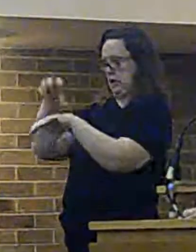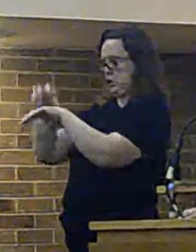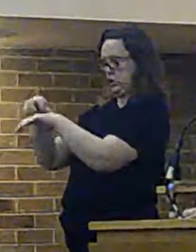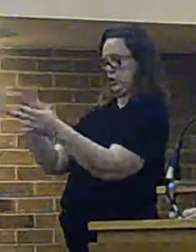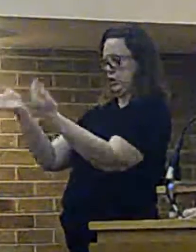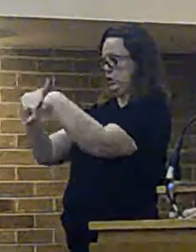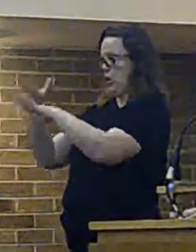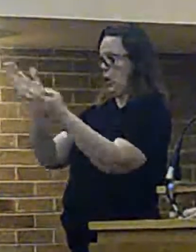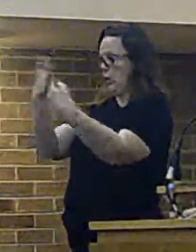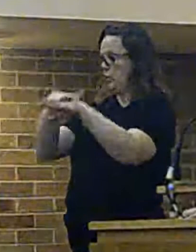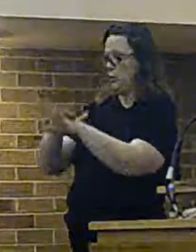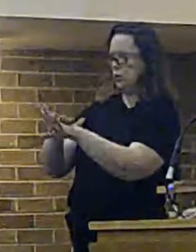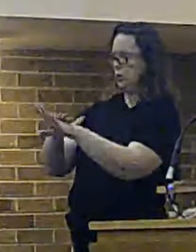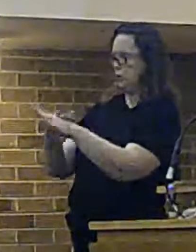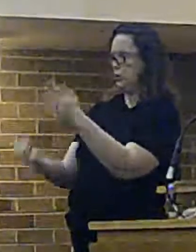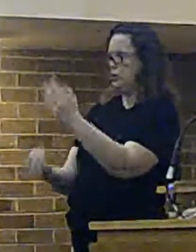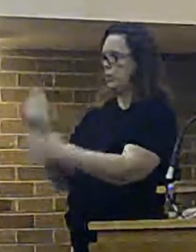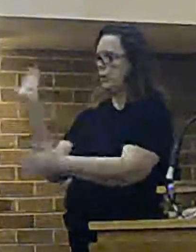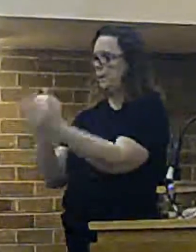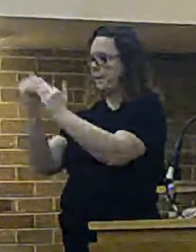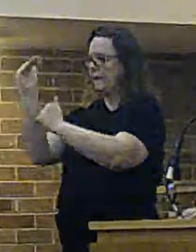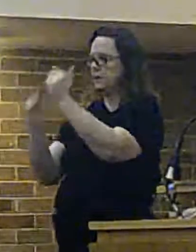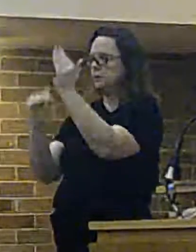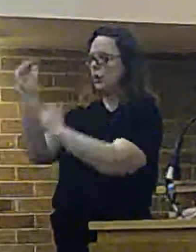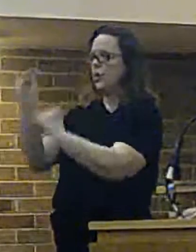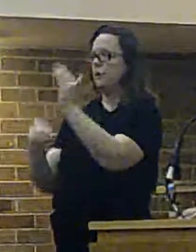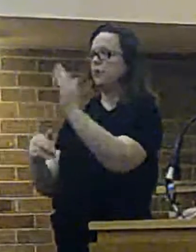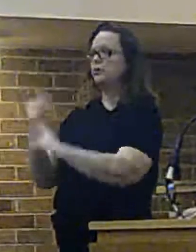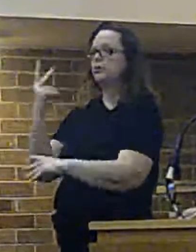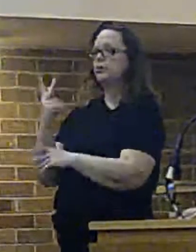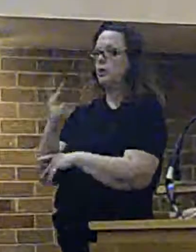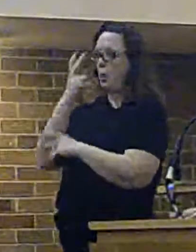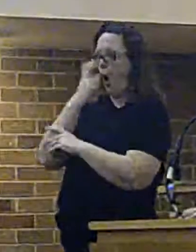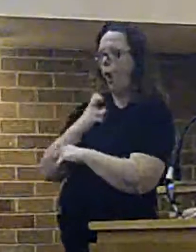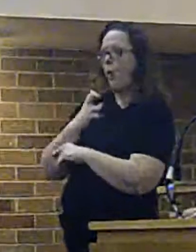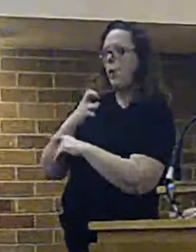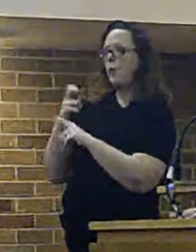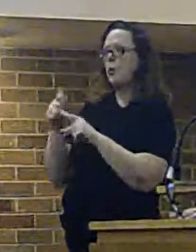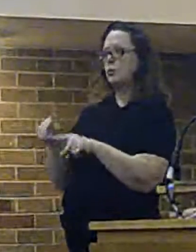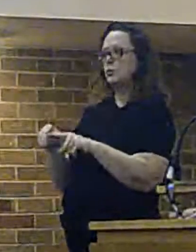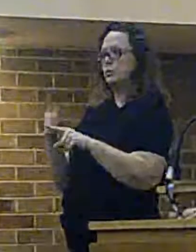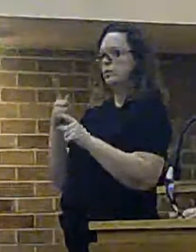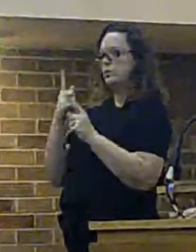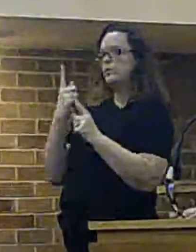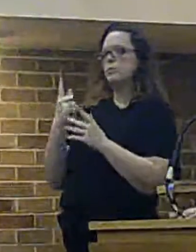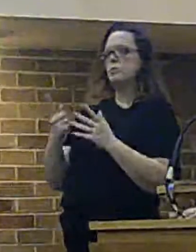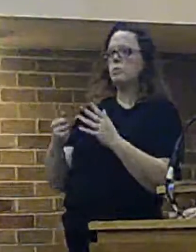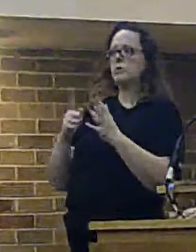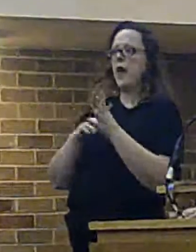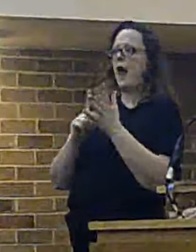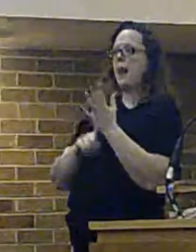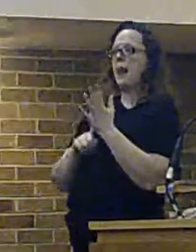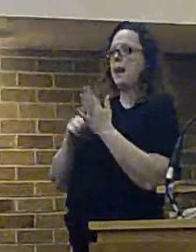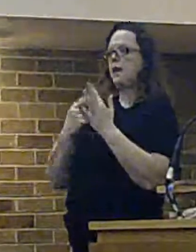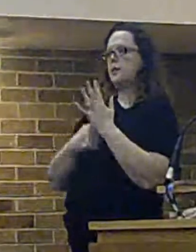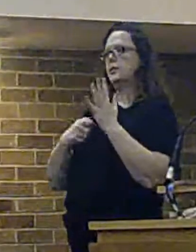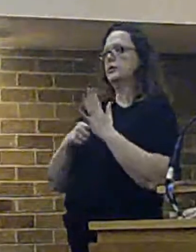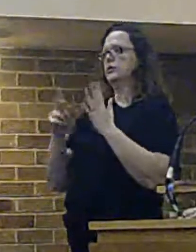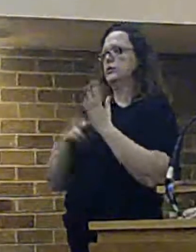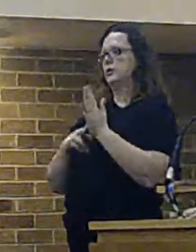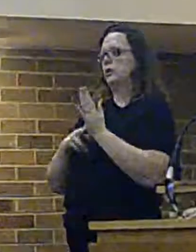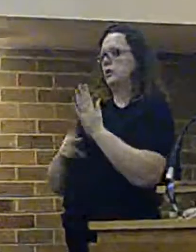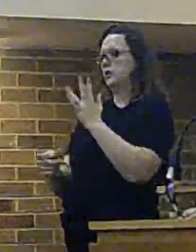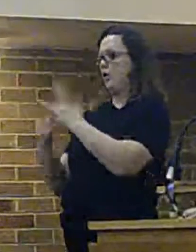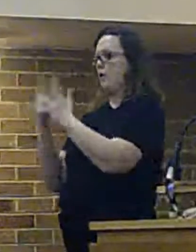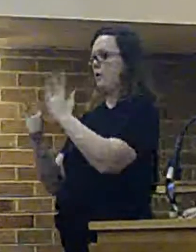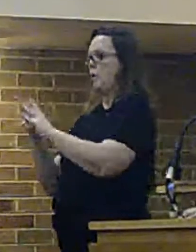to then build a new station. There are only two old stations at the town in Liverpool. One is Alton, one the other is Entry. For those of you